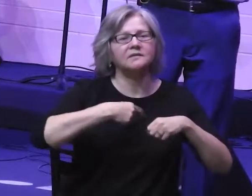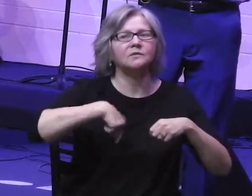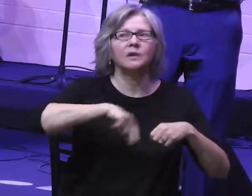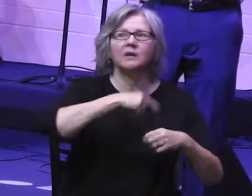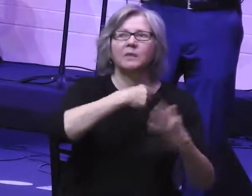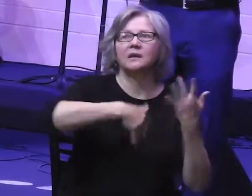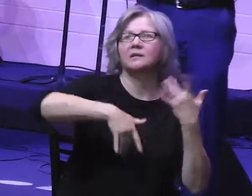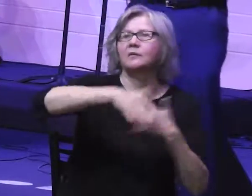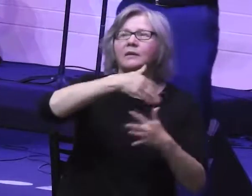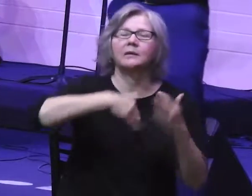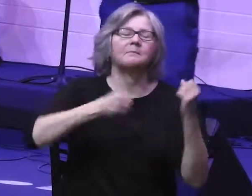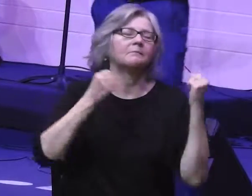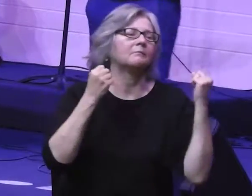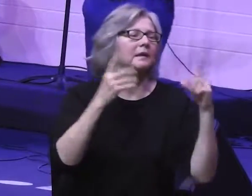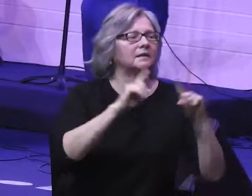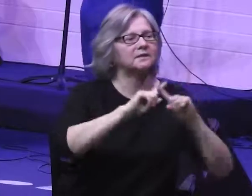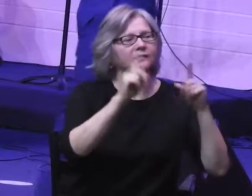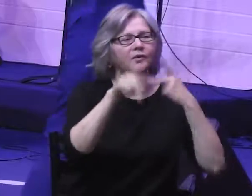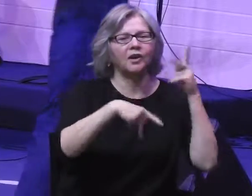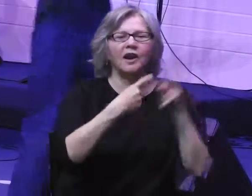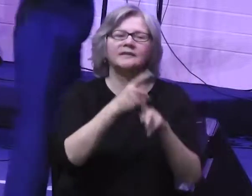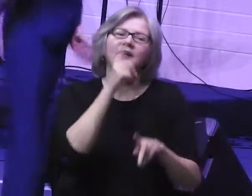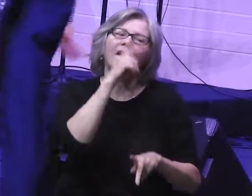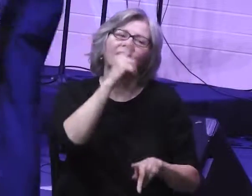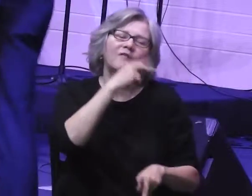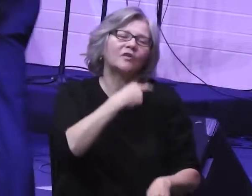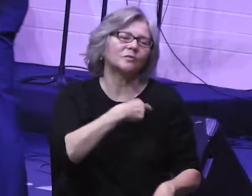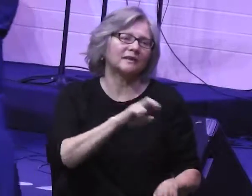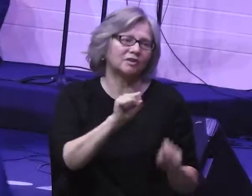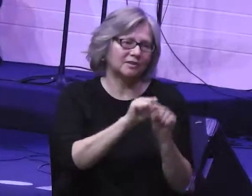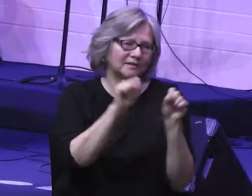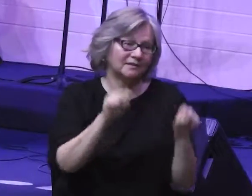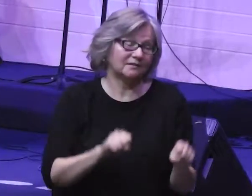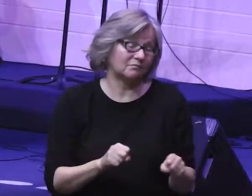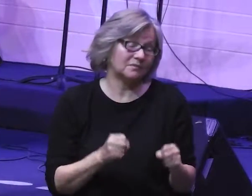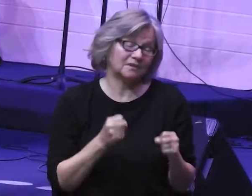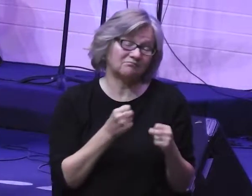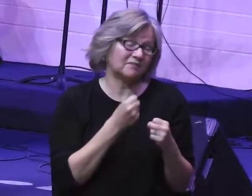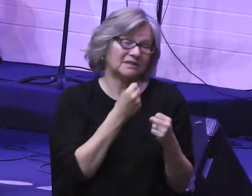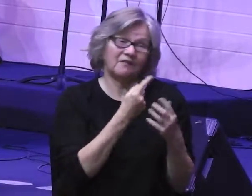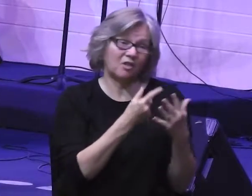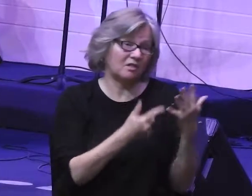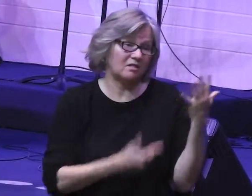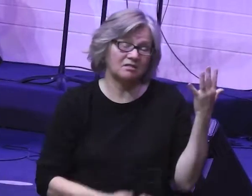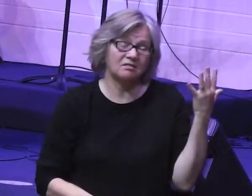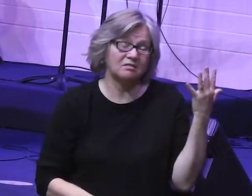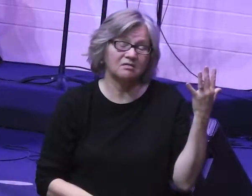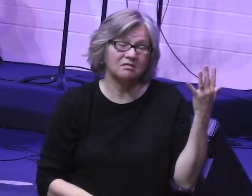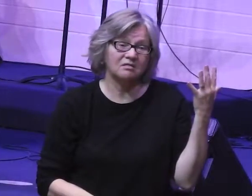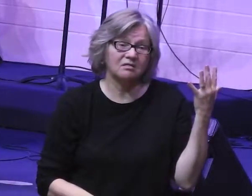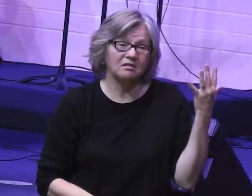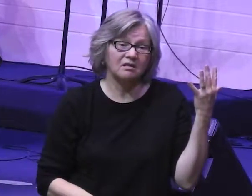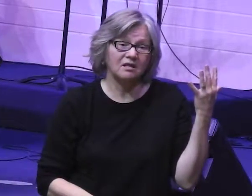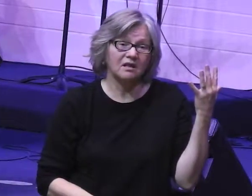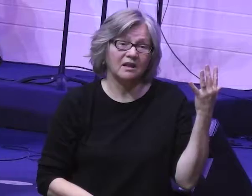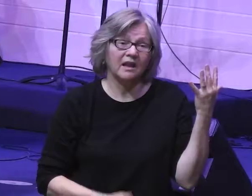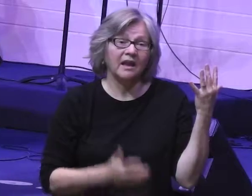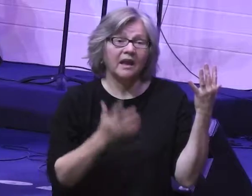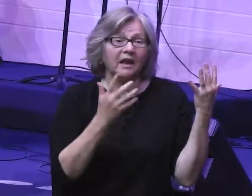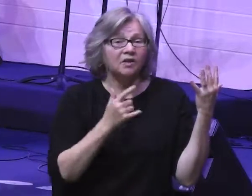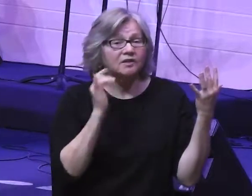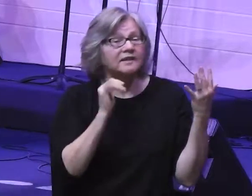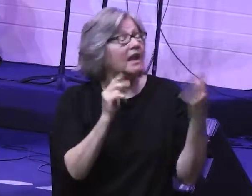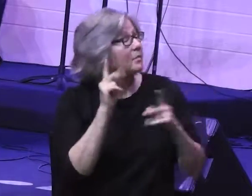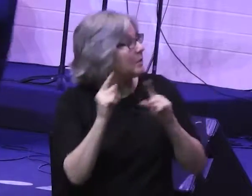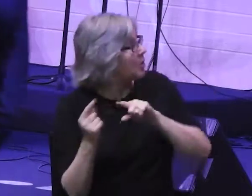be around different kinds of false religious systems, several of them. And, you know,